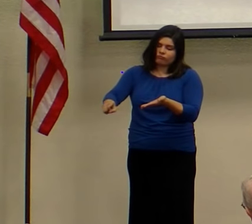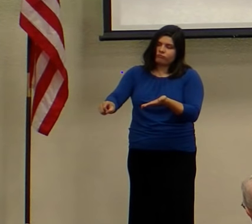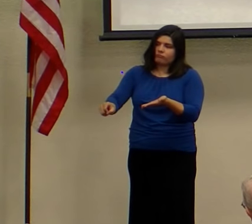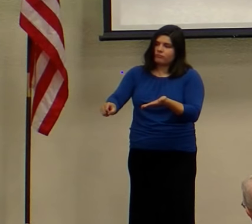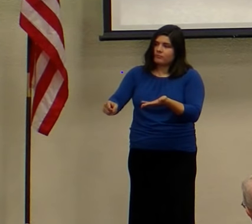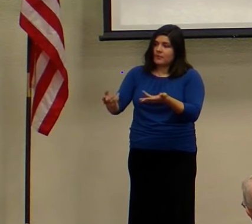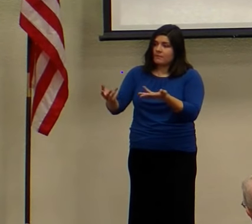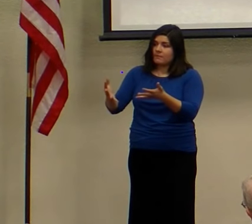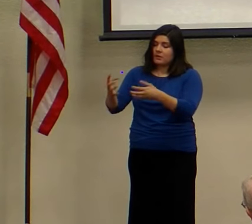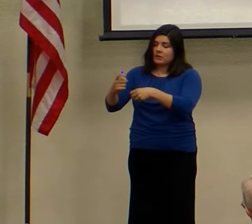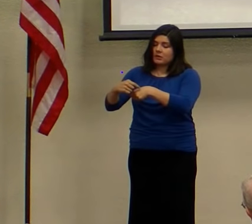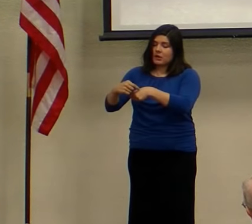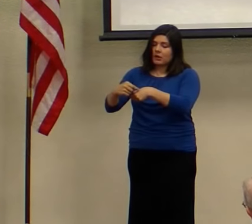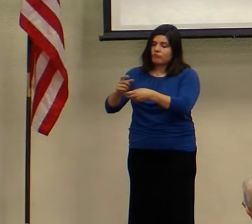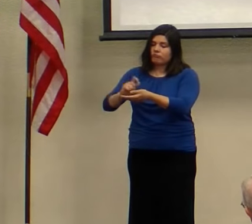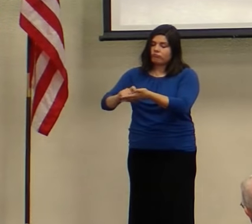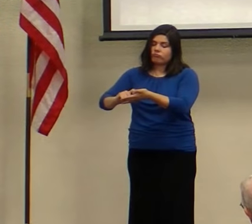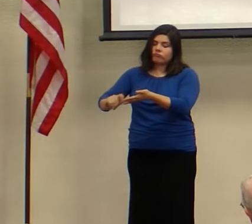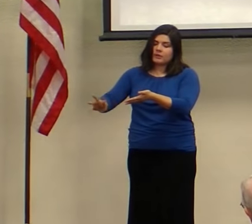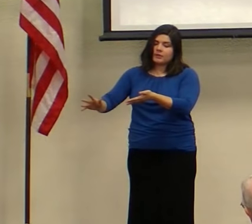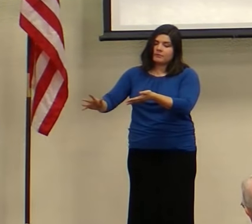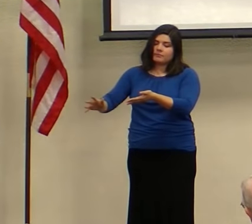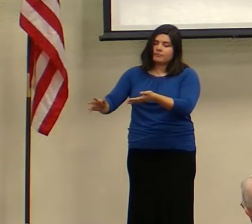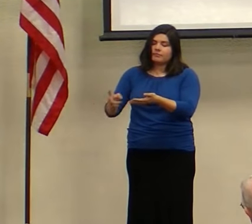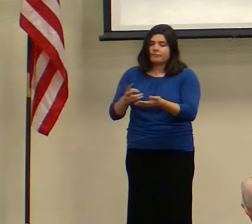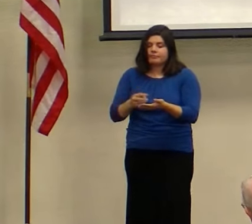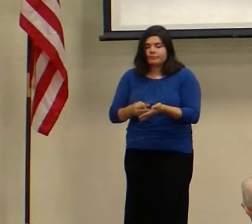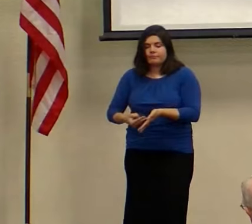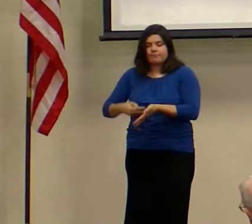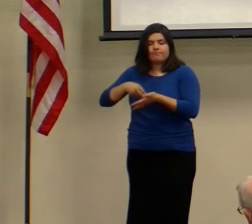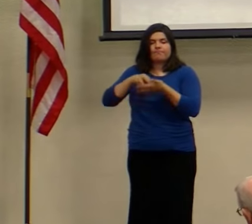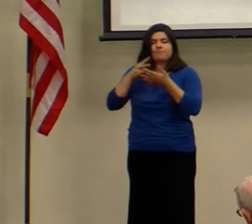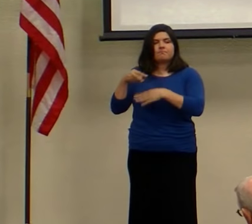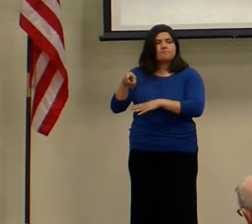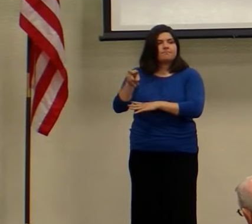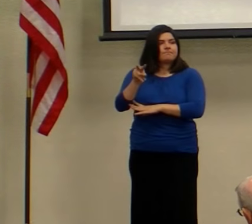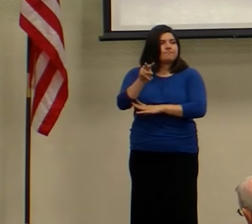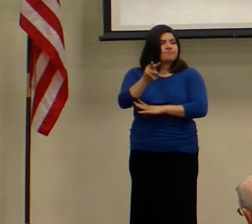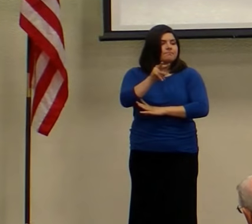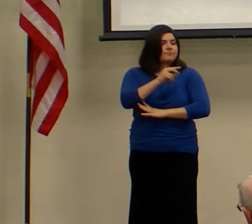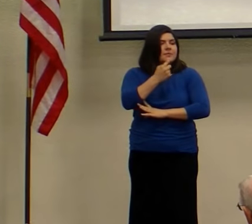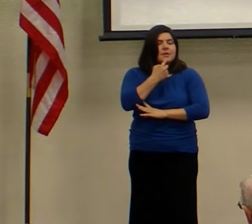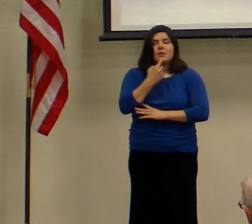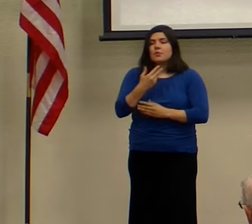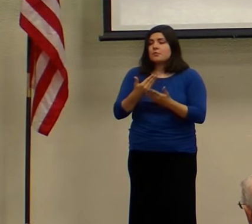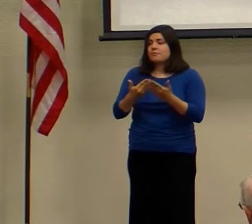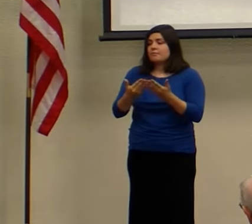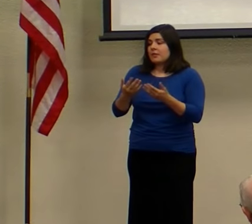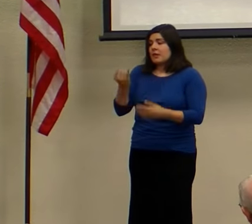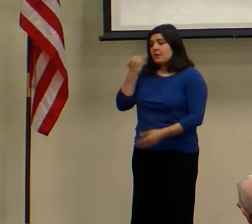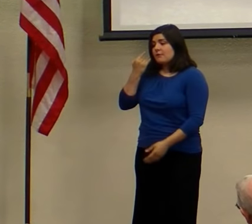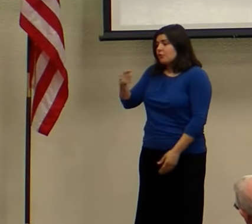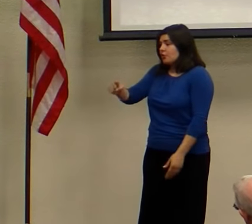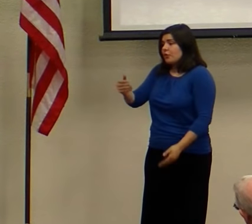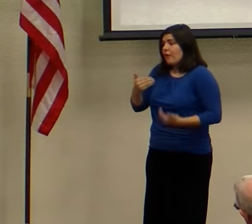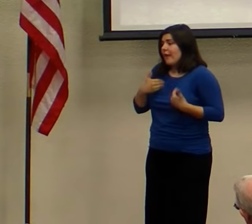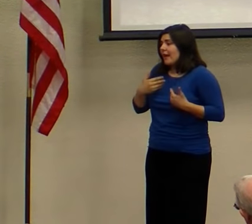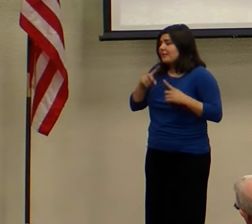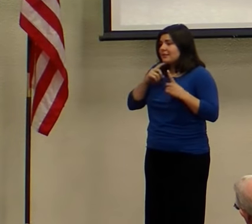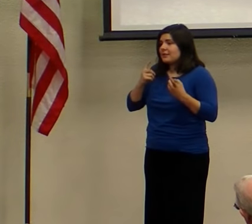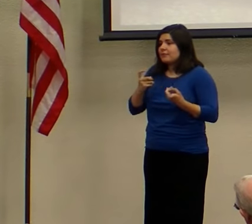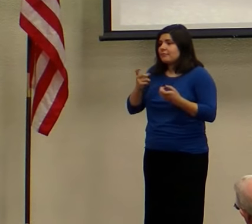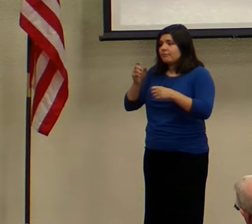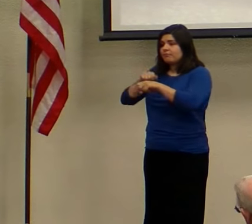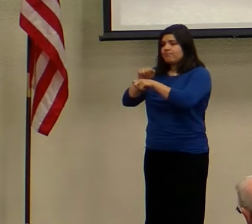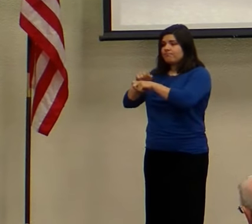After some time, he gets up. He looks around and he says, whoever is without sin, throw the first stone.